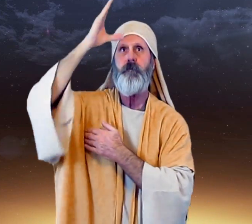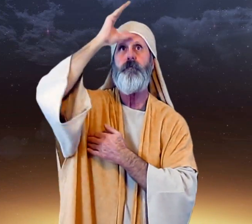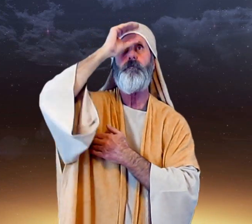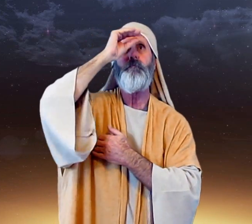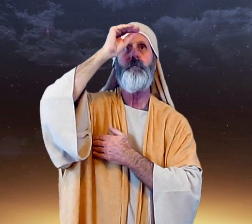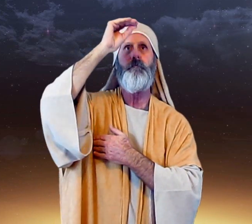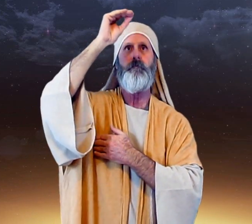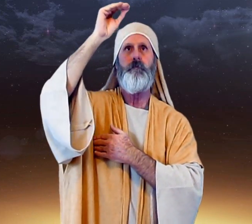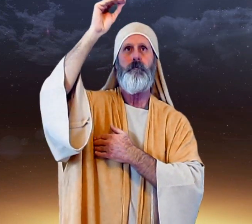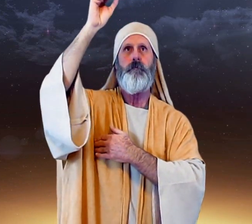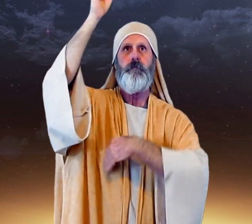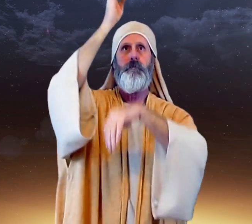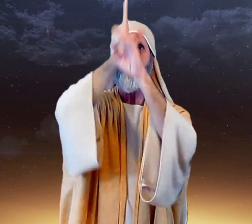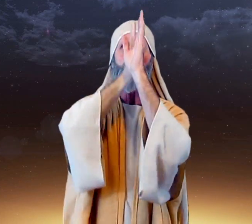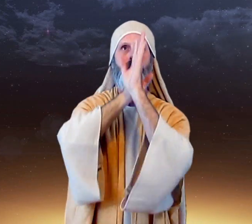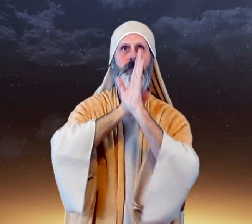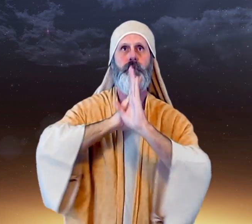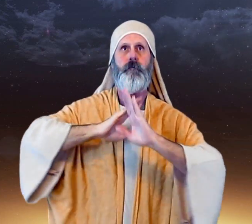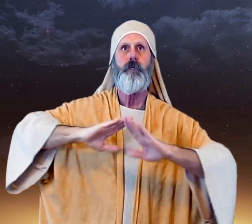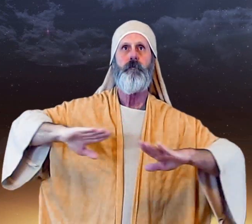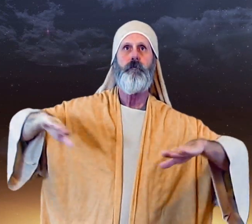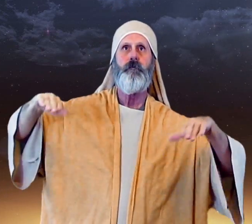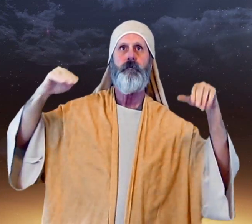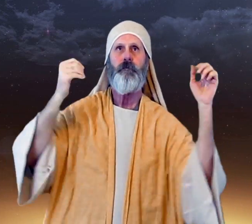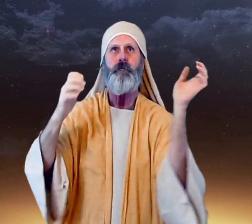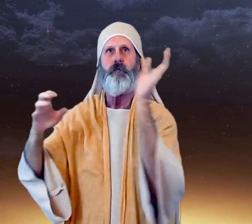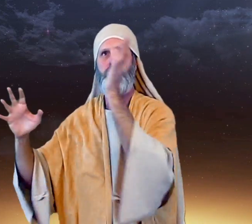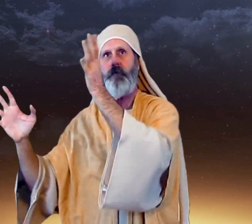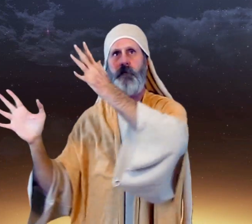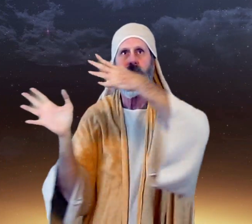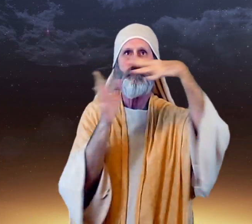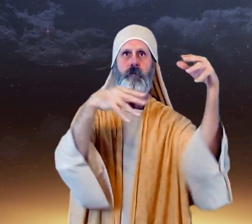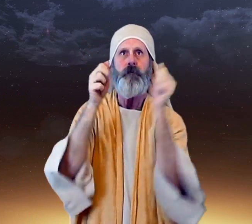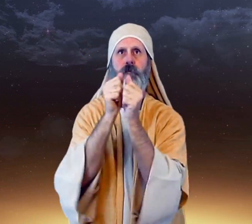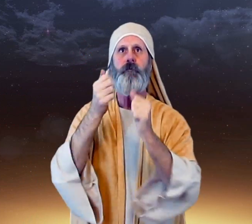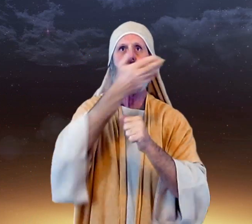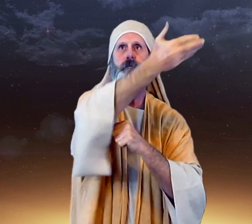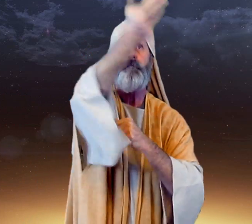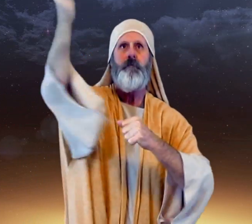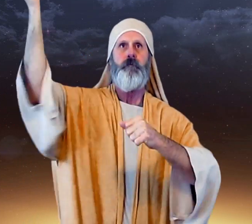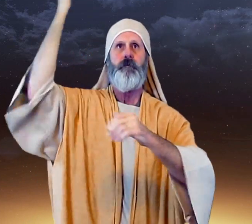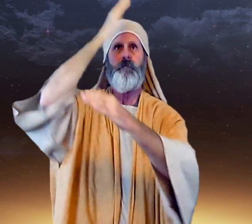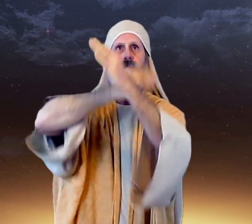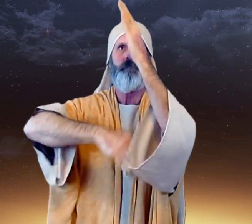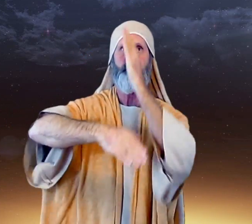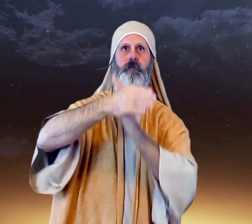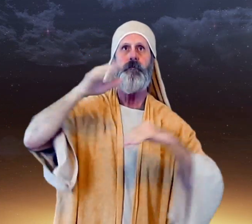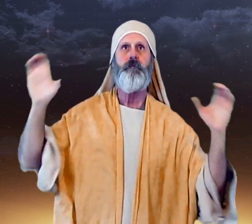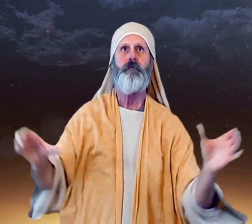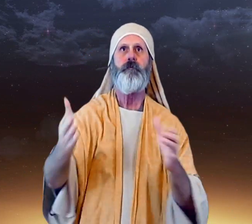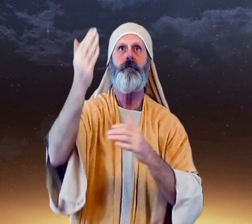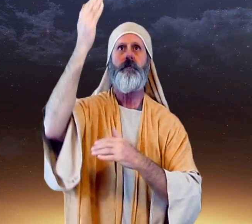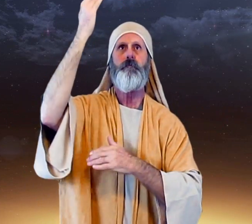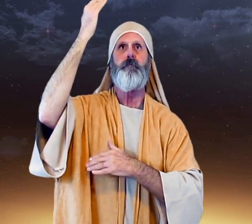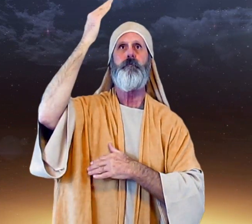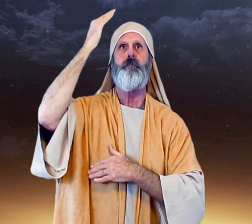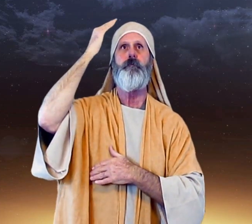boy will calm a storm with his hand? Did you know